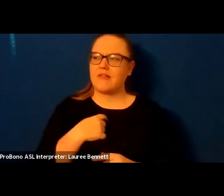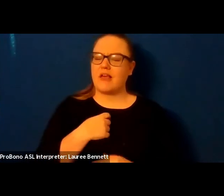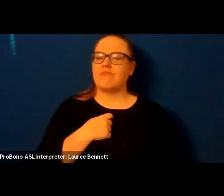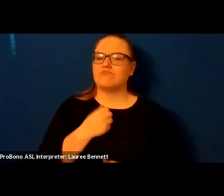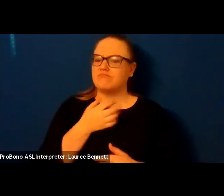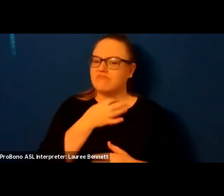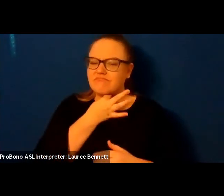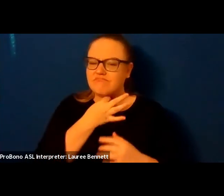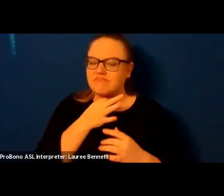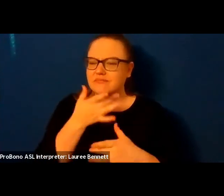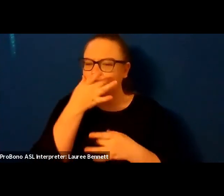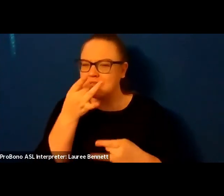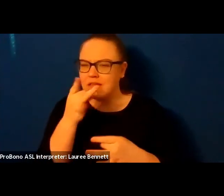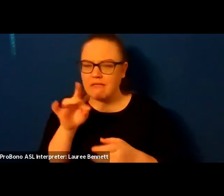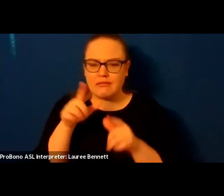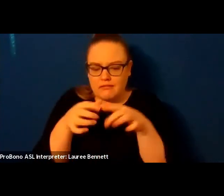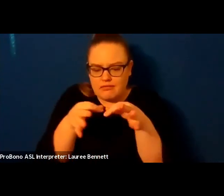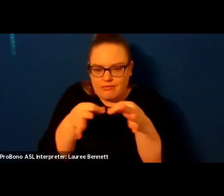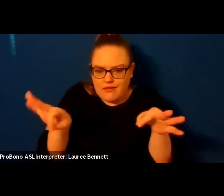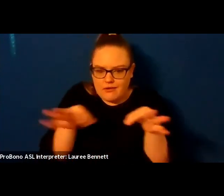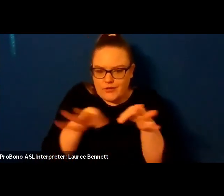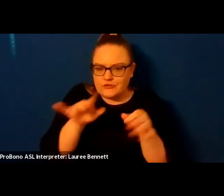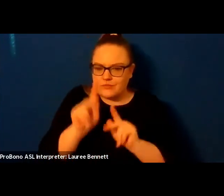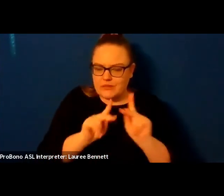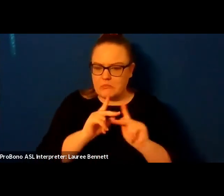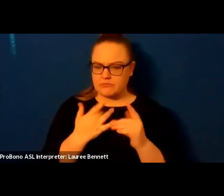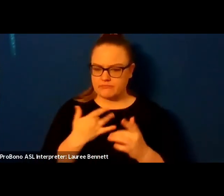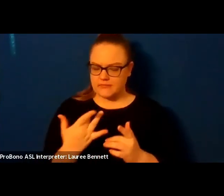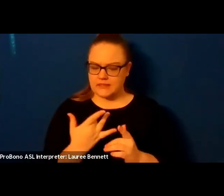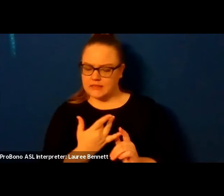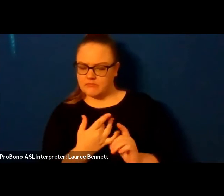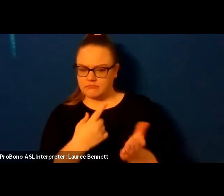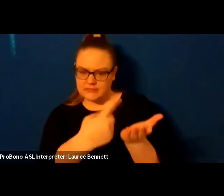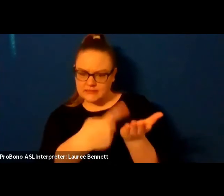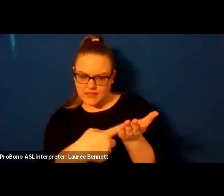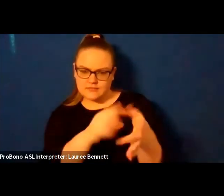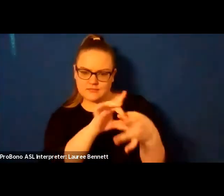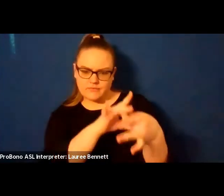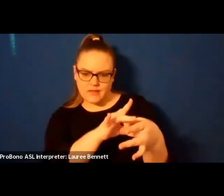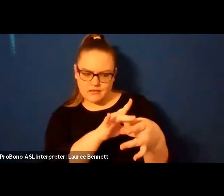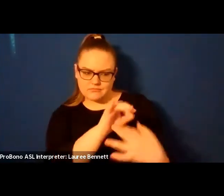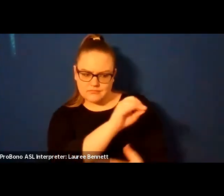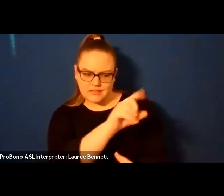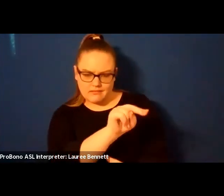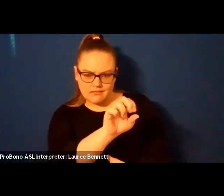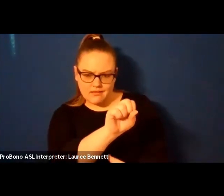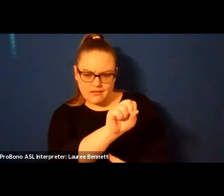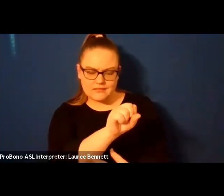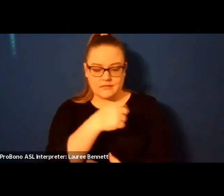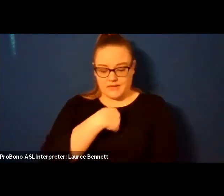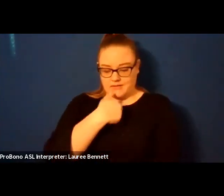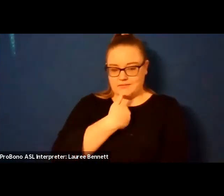to talk about the illness and me as a patient and to and the things they would say